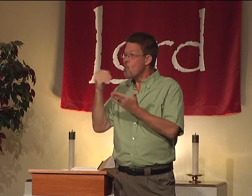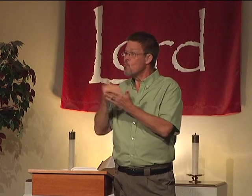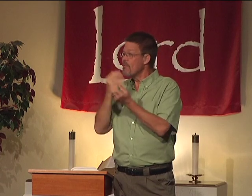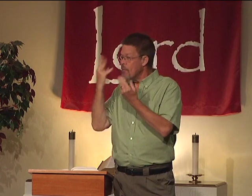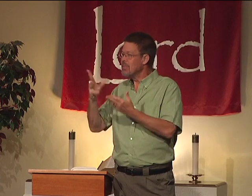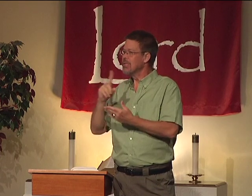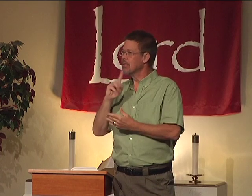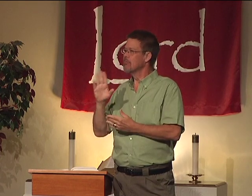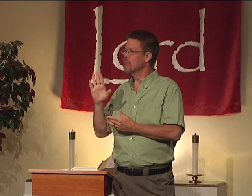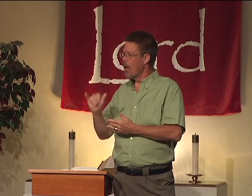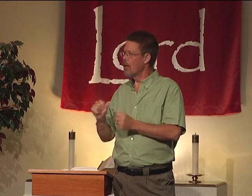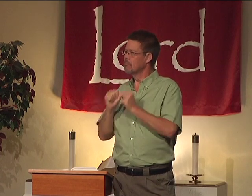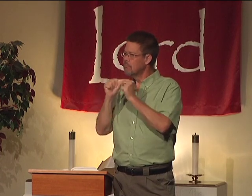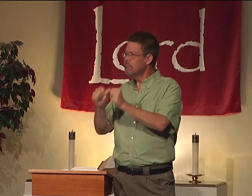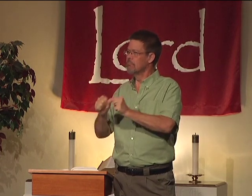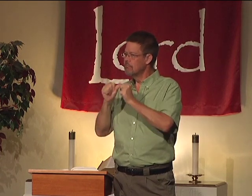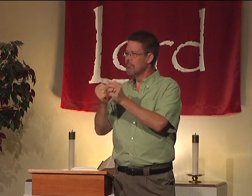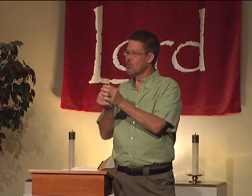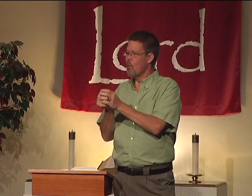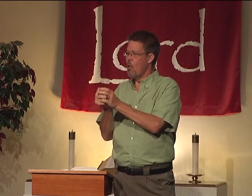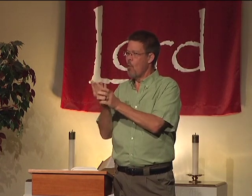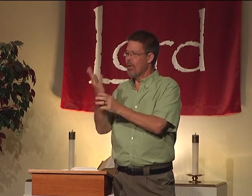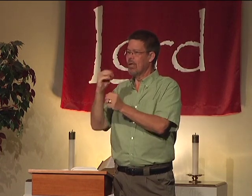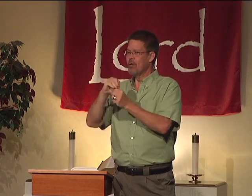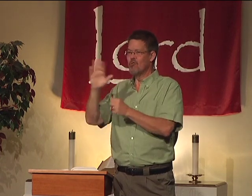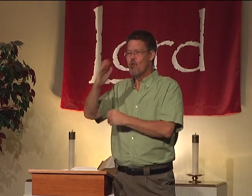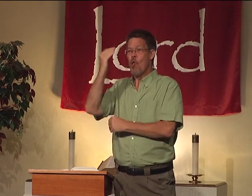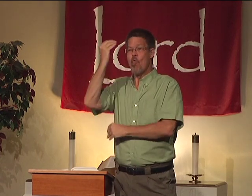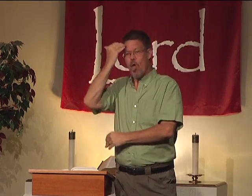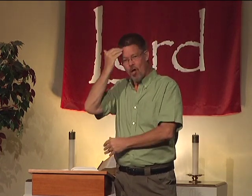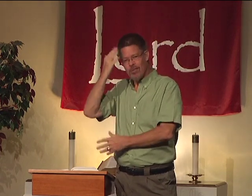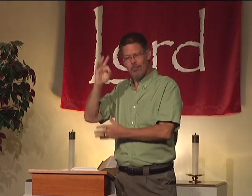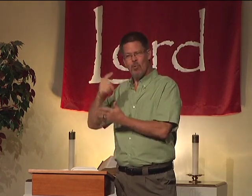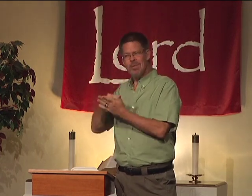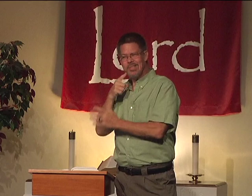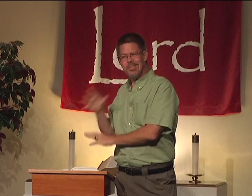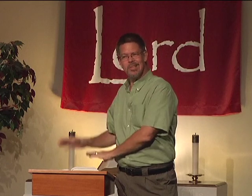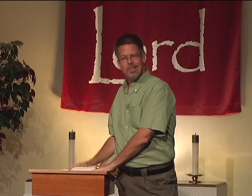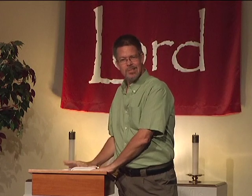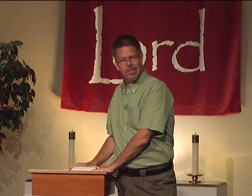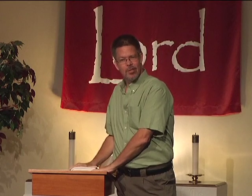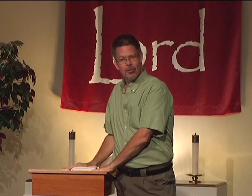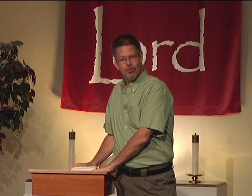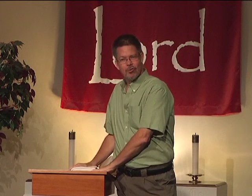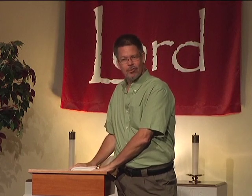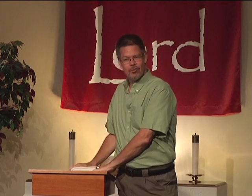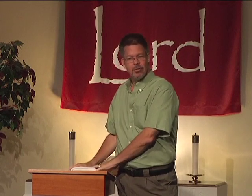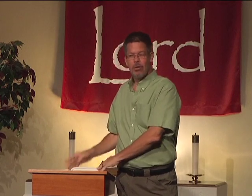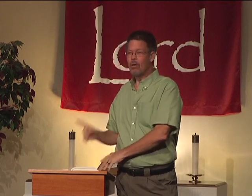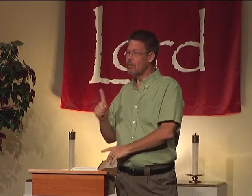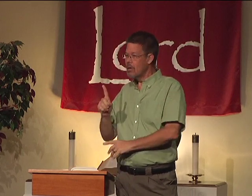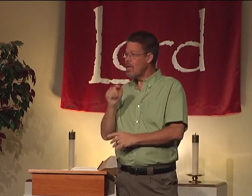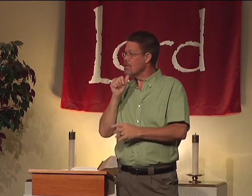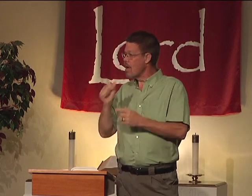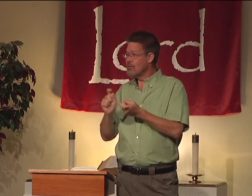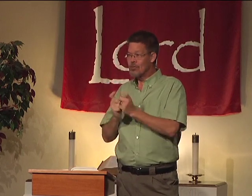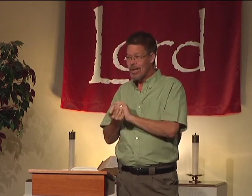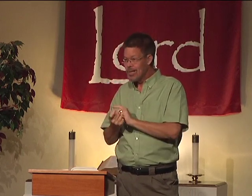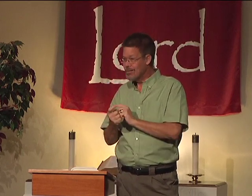learned. And when you learn information, it is by continually growing in your knowledge of what the Bible says. Because